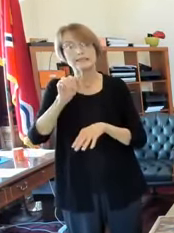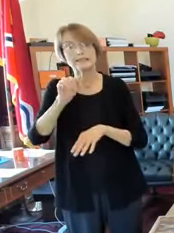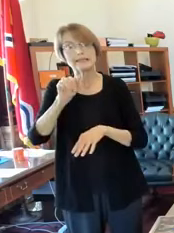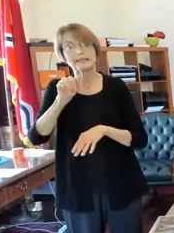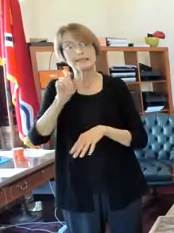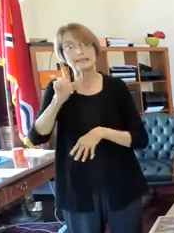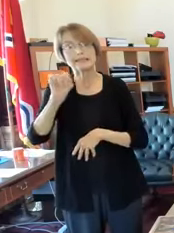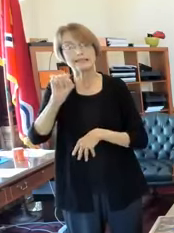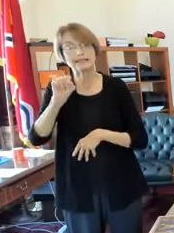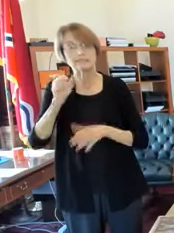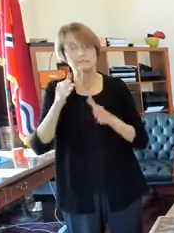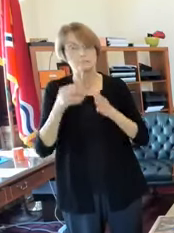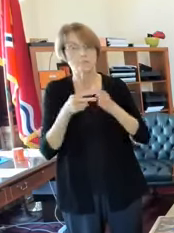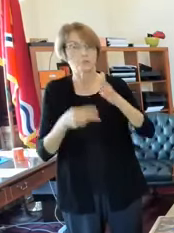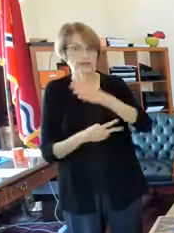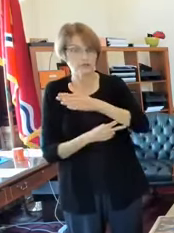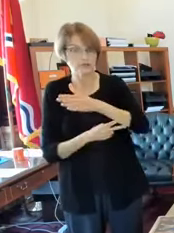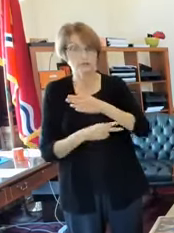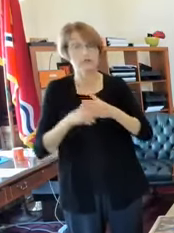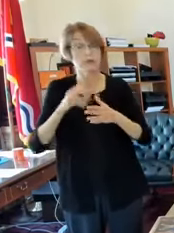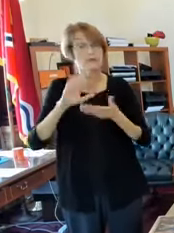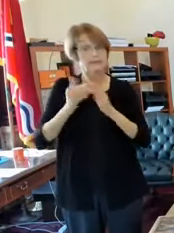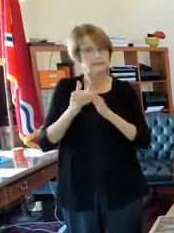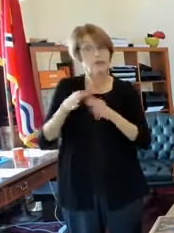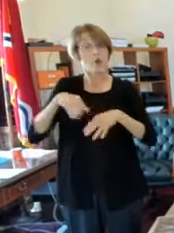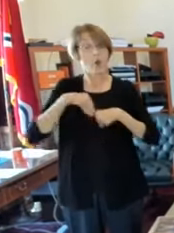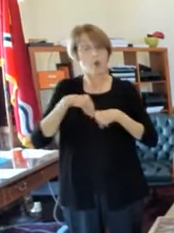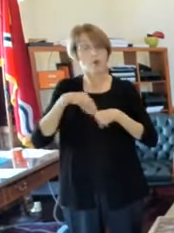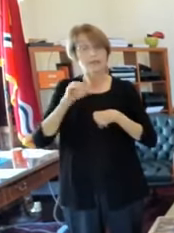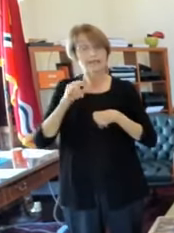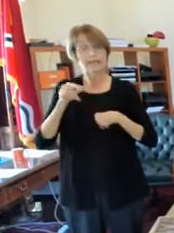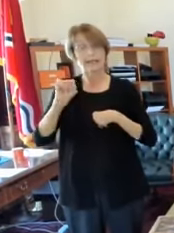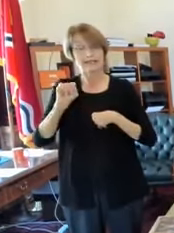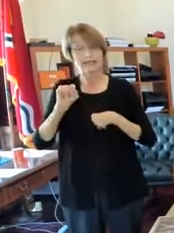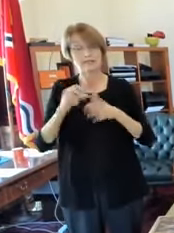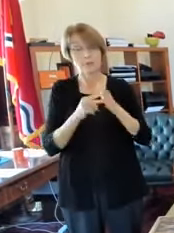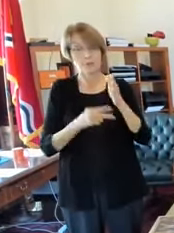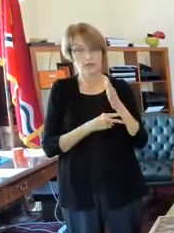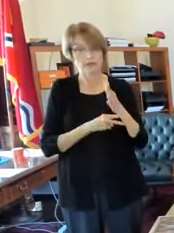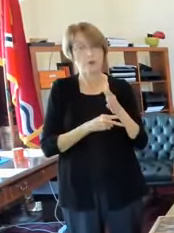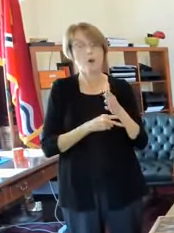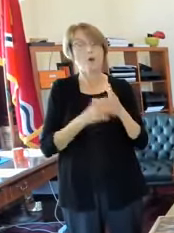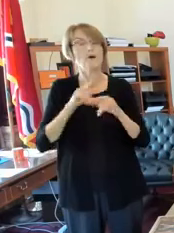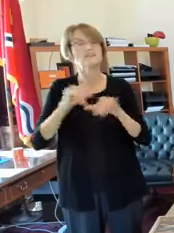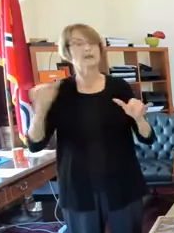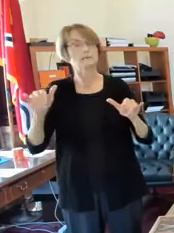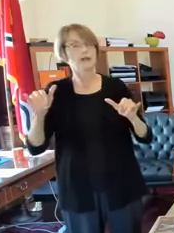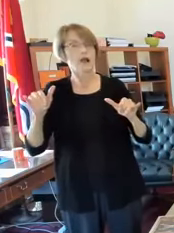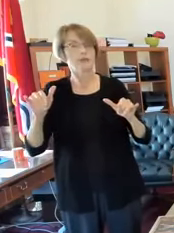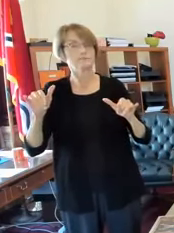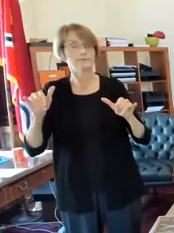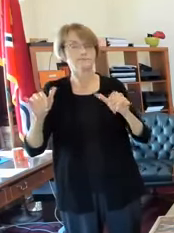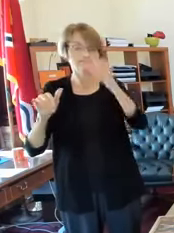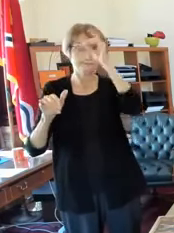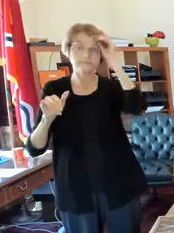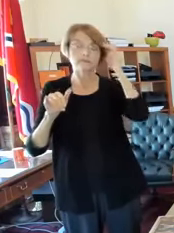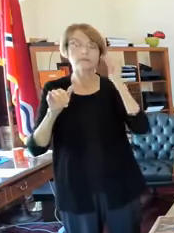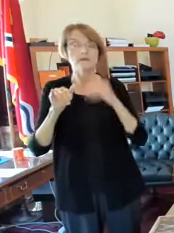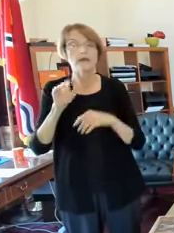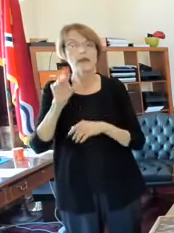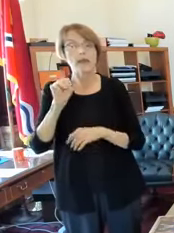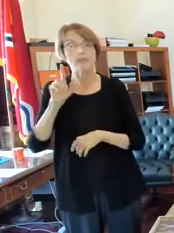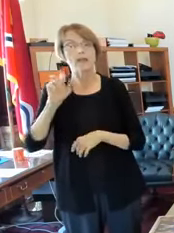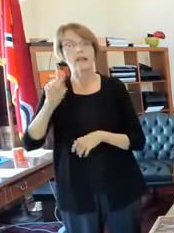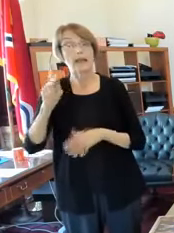This week, really coincidentally, the ML King Bridge reopened after, I think, two years of being closed.